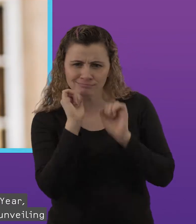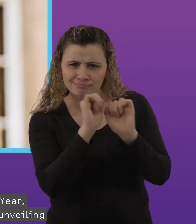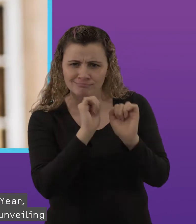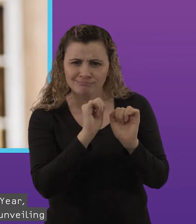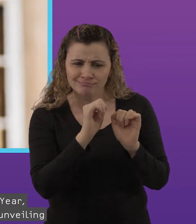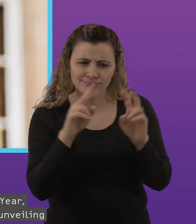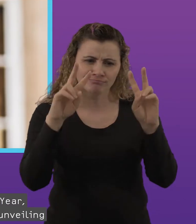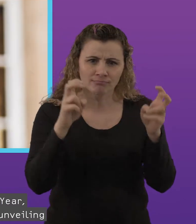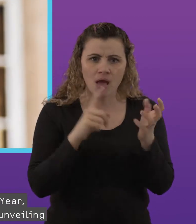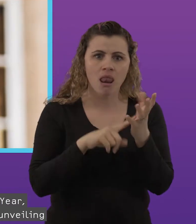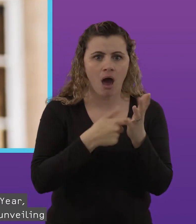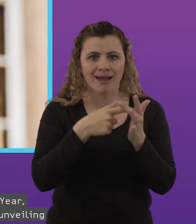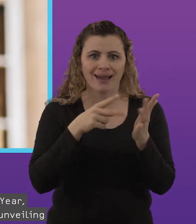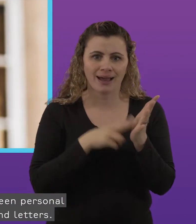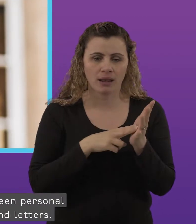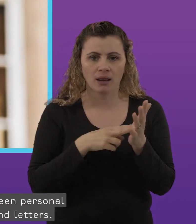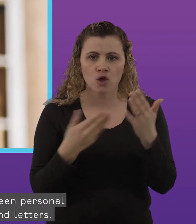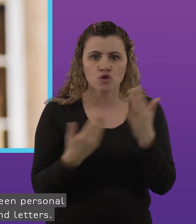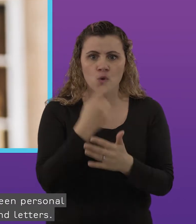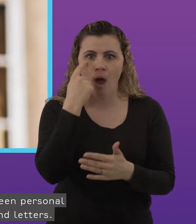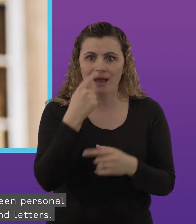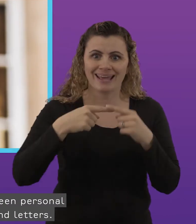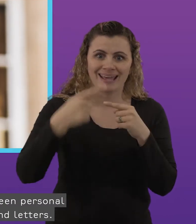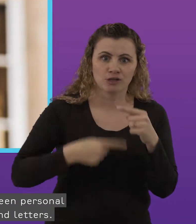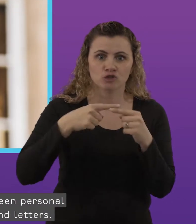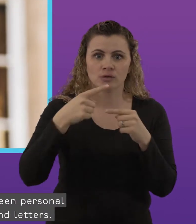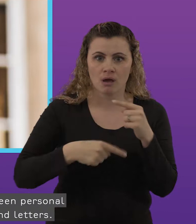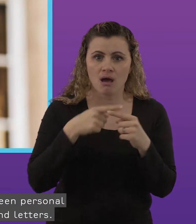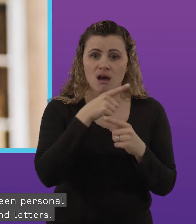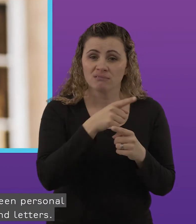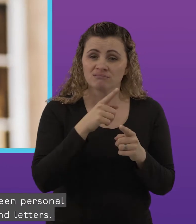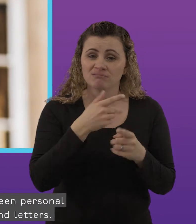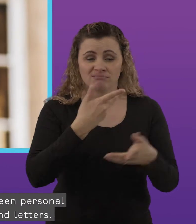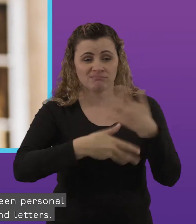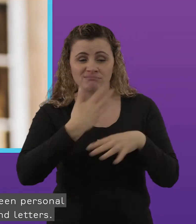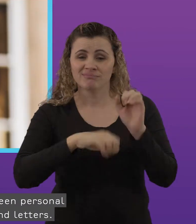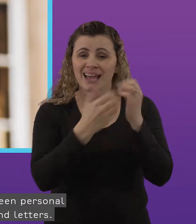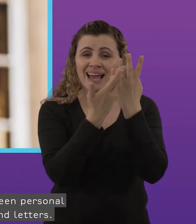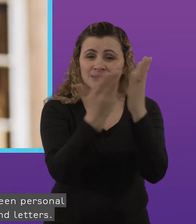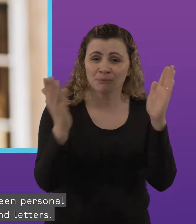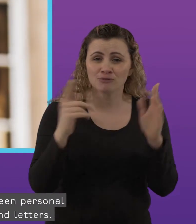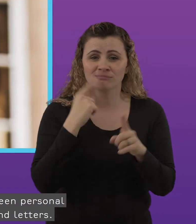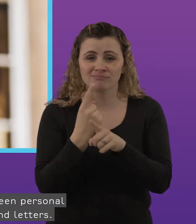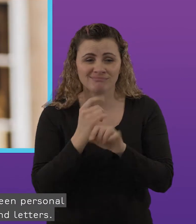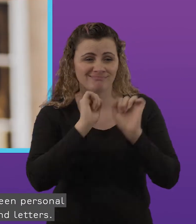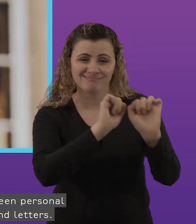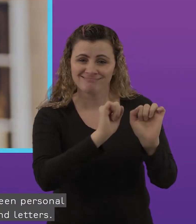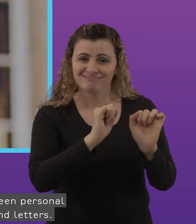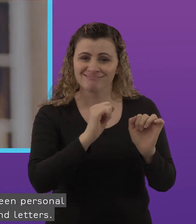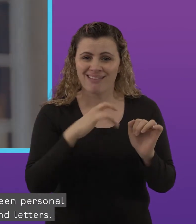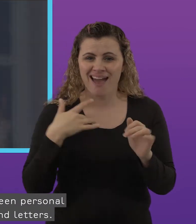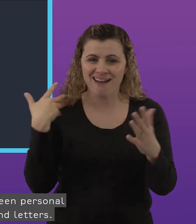A biographical exhibition unveiling a collection of the poet's unseen personal possessions, photographs and letters.